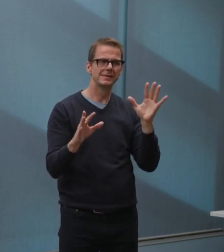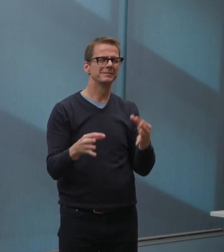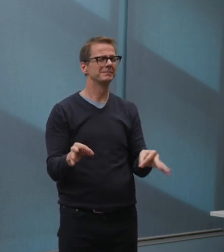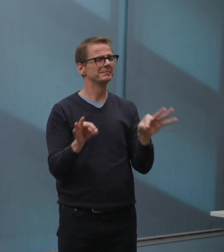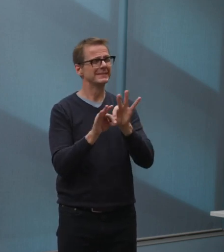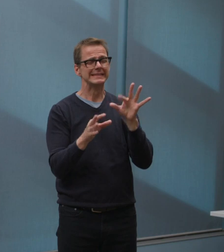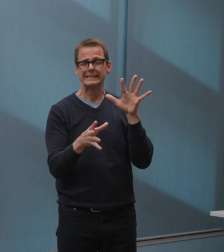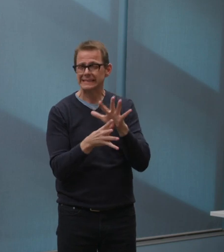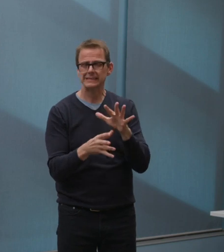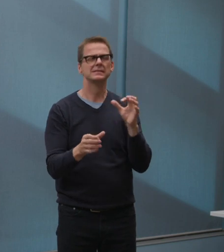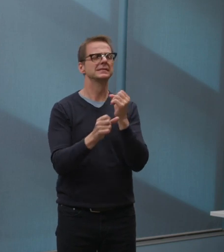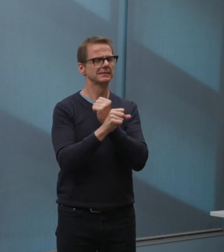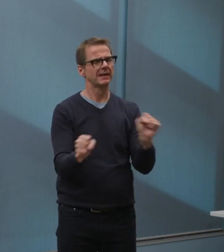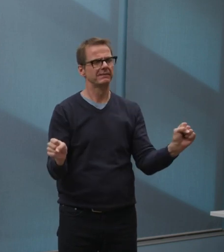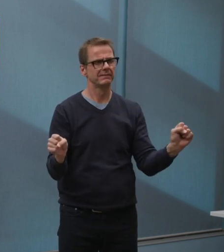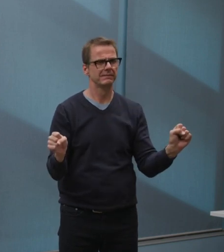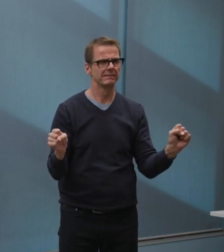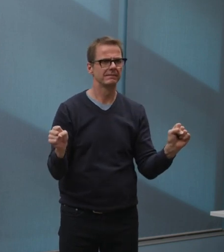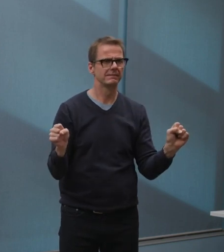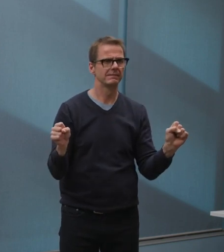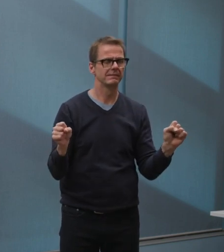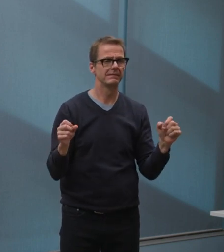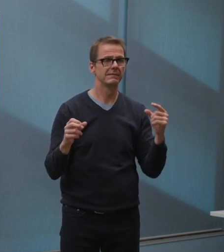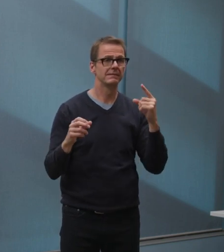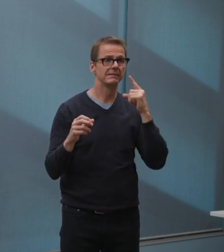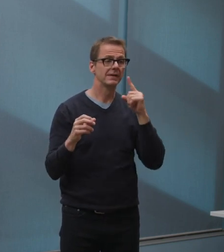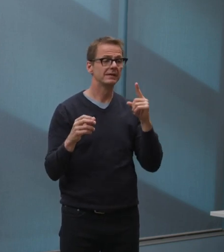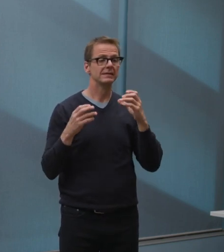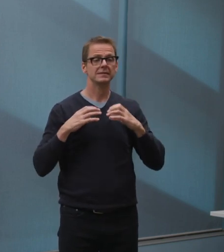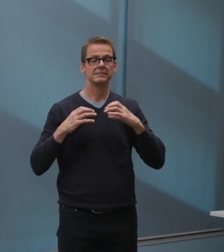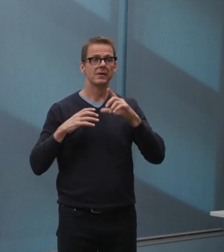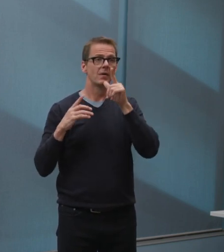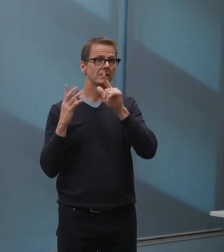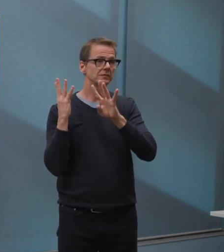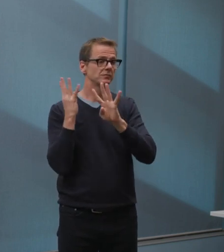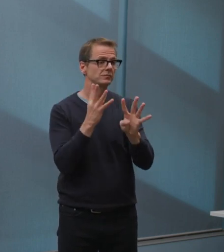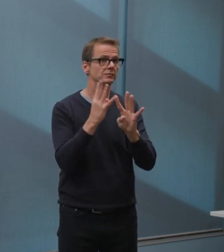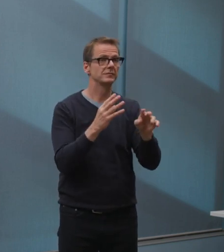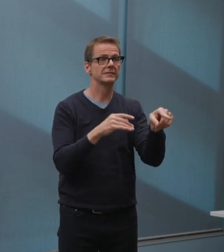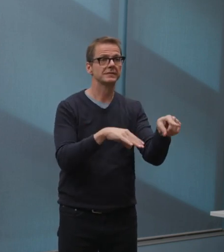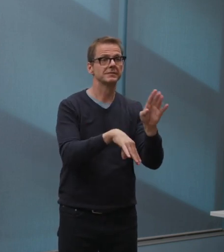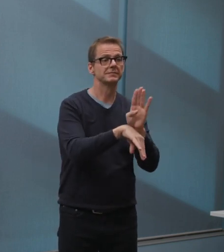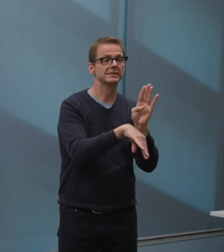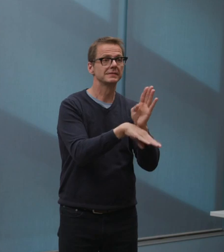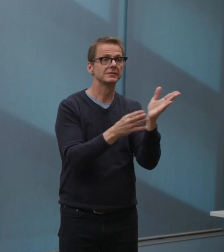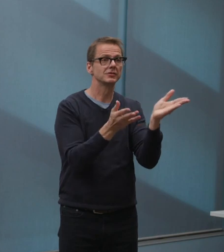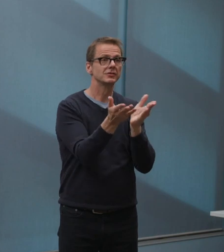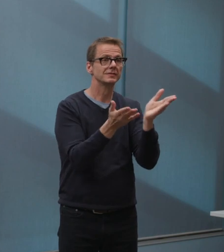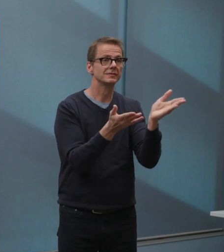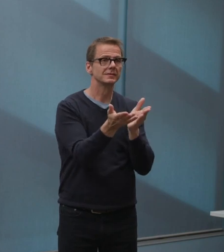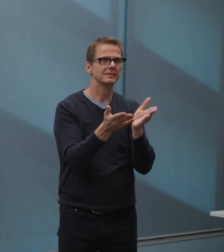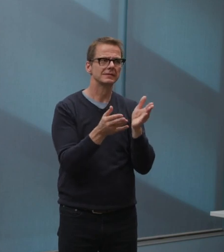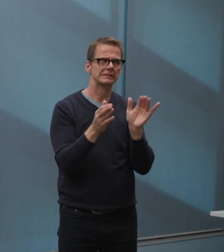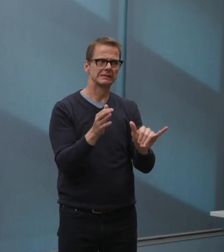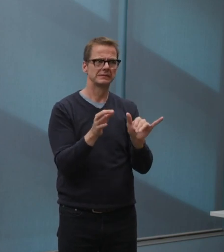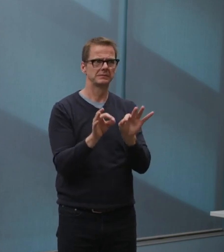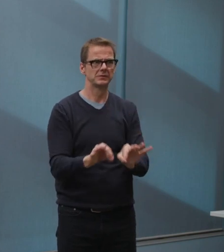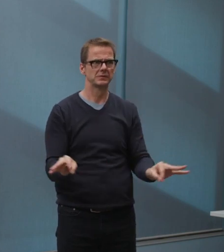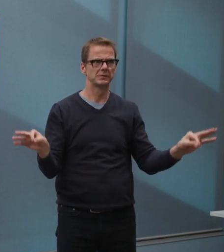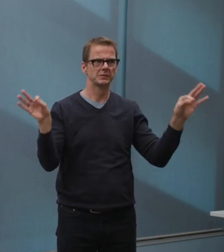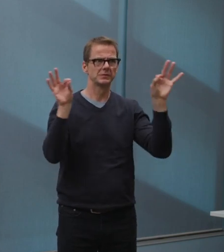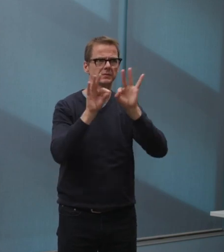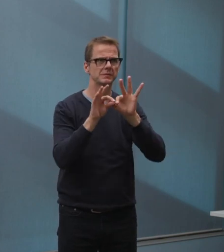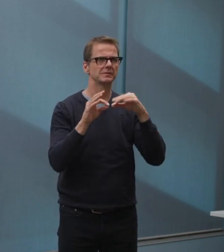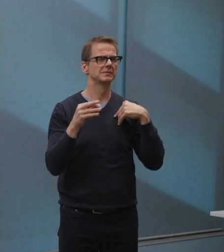but we do need to make sure that we're all keeping our residents as safe as possible. And so over the next week, we'll be working